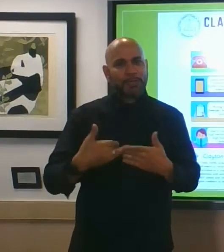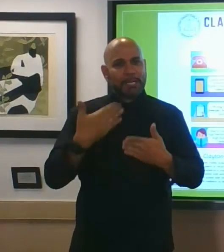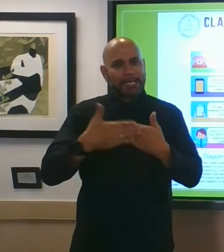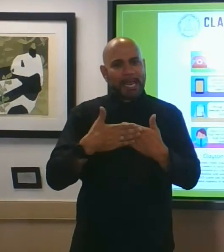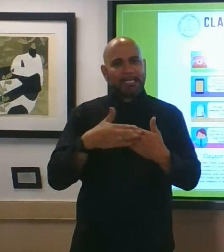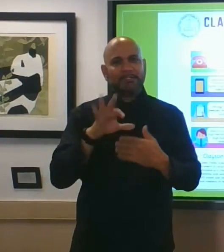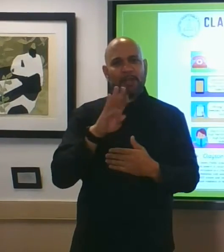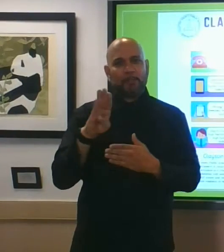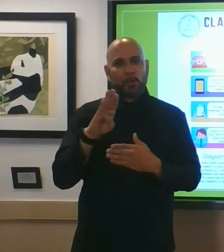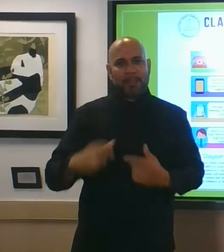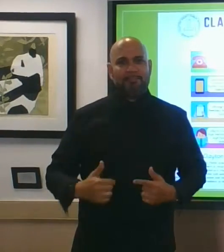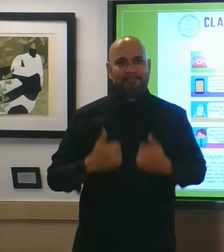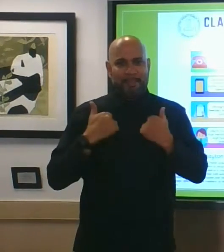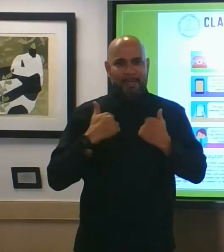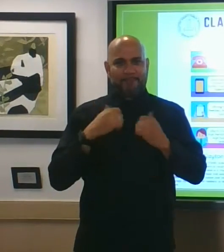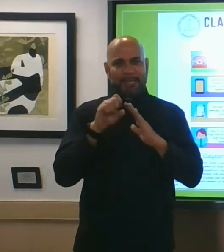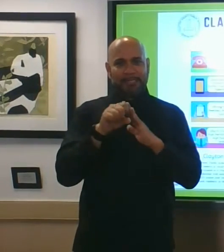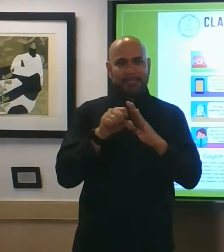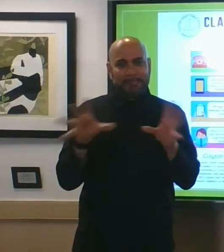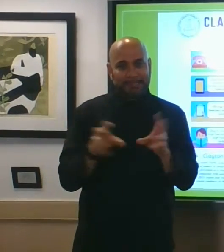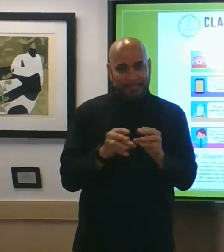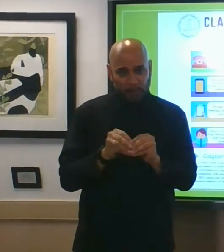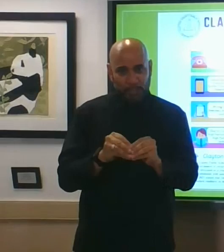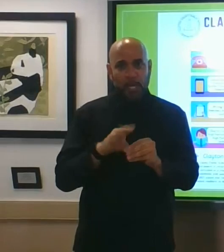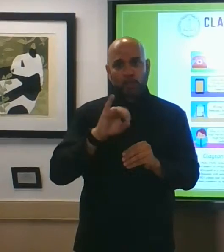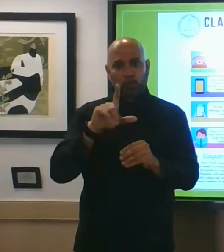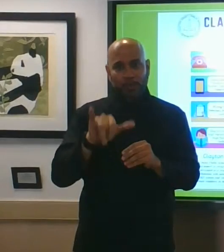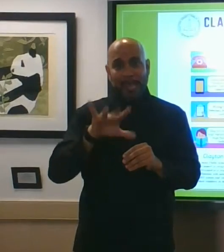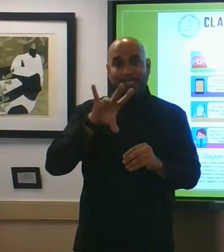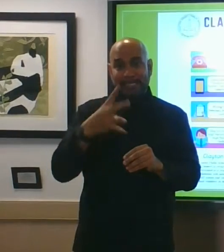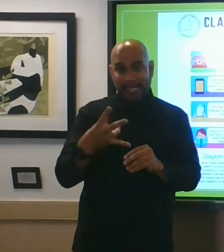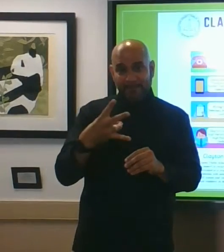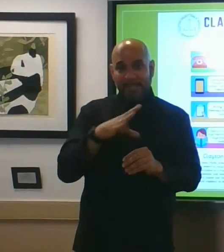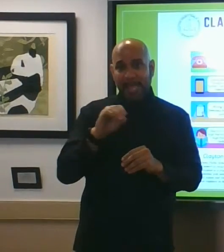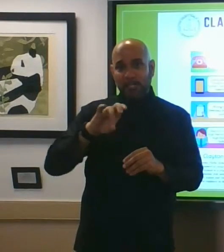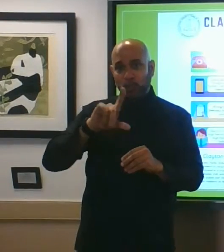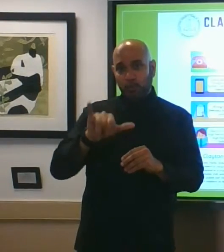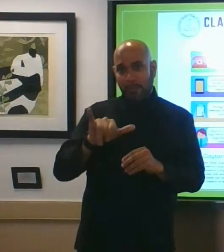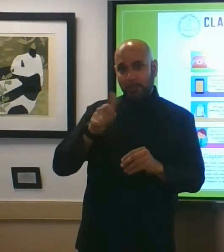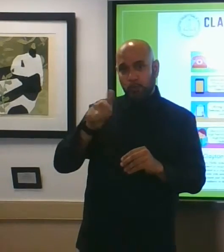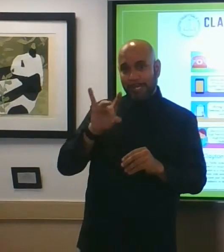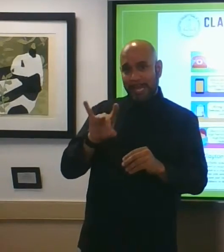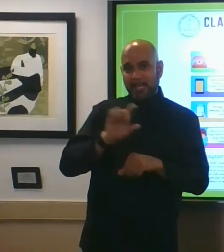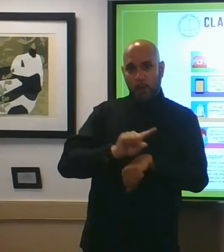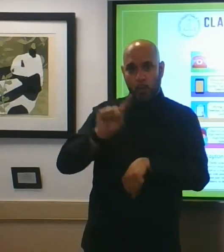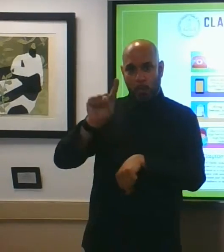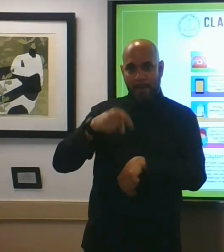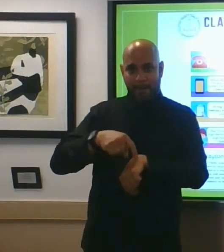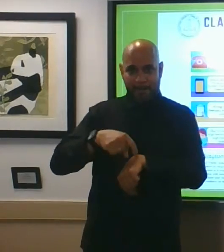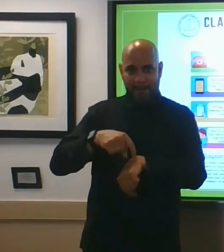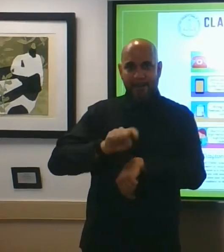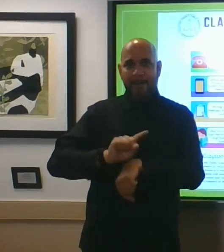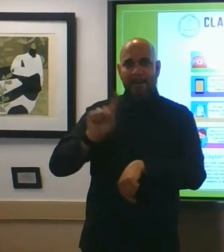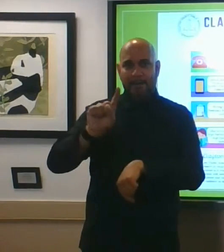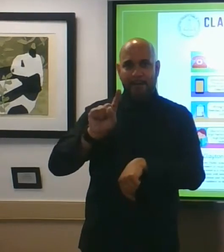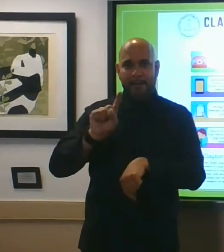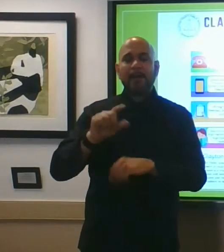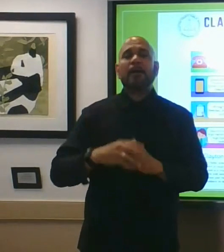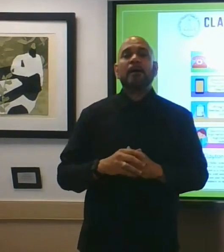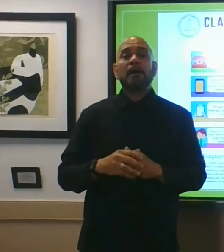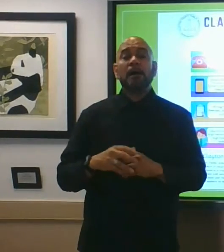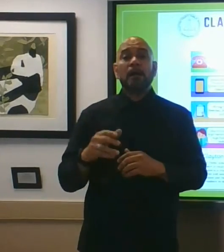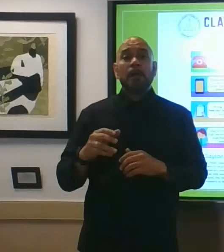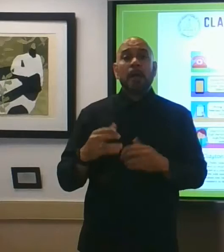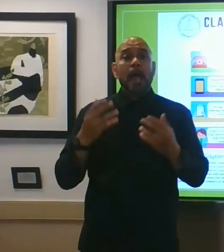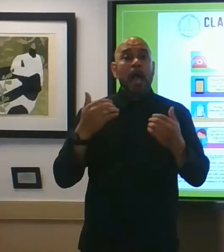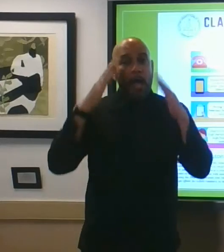live session on july 7th and then after that on july 28th at 1 pm facebook youtube live i hope that